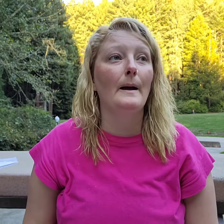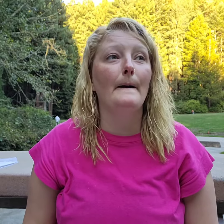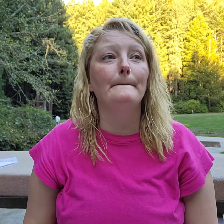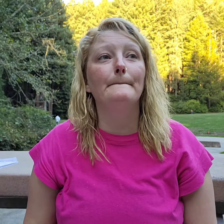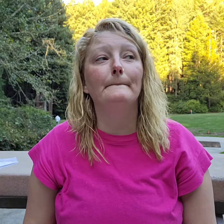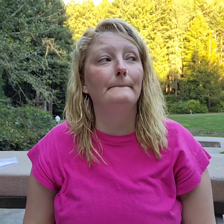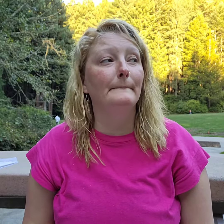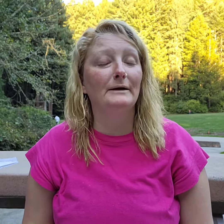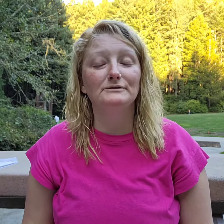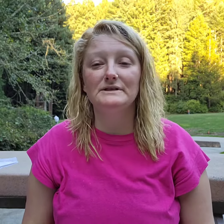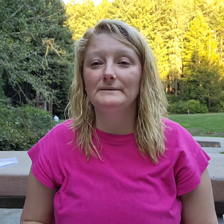Mountain.